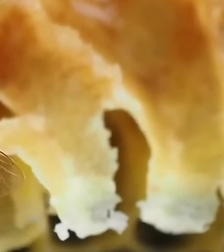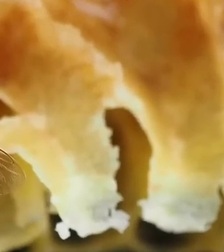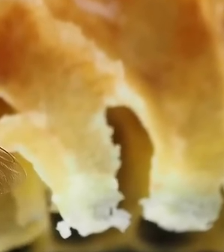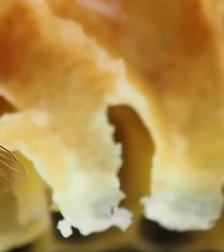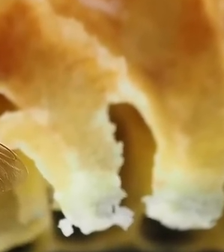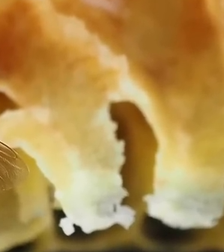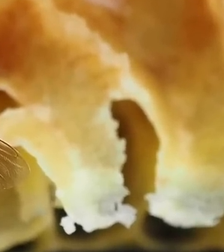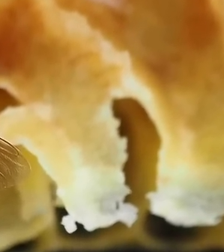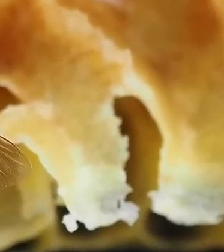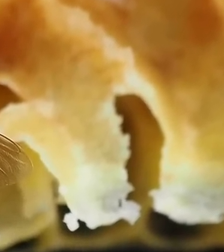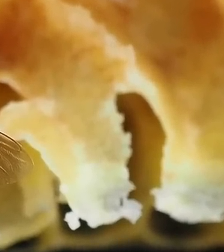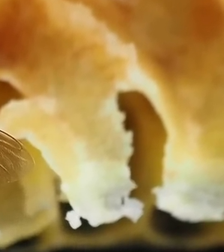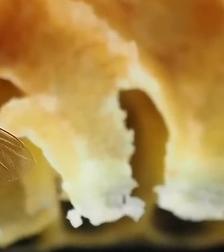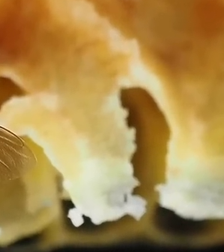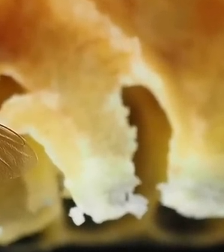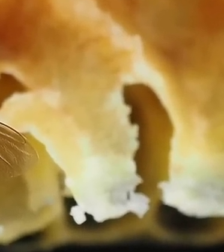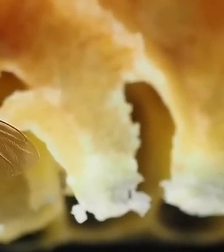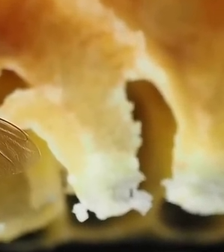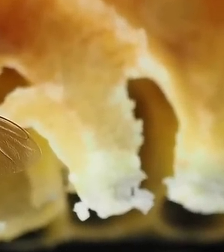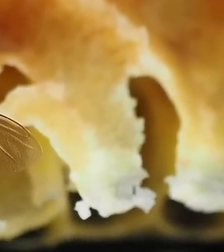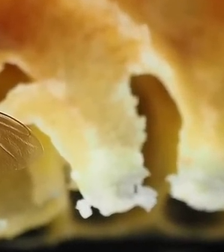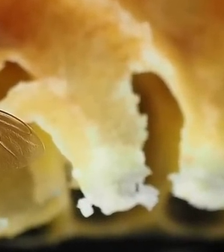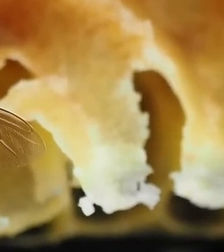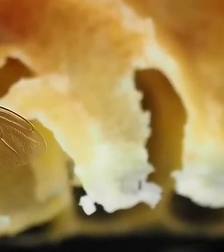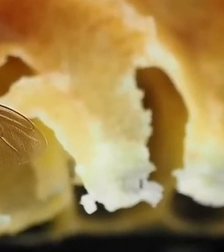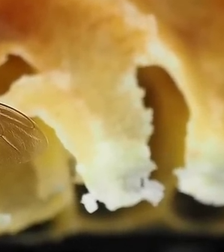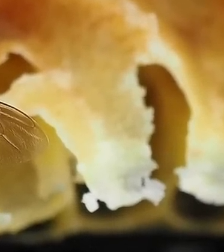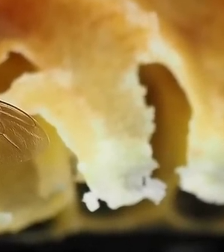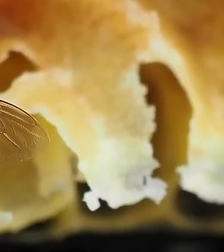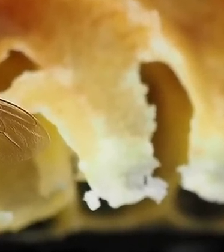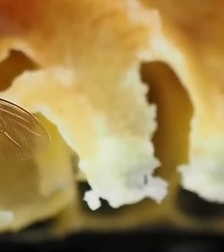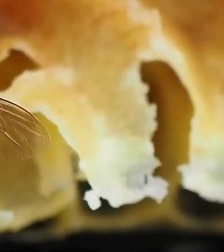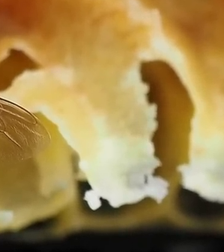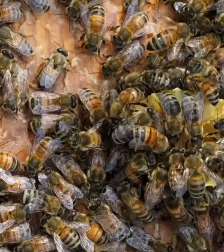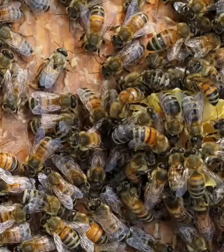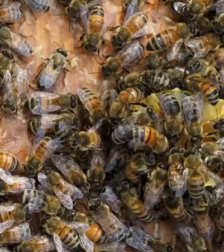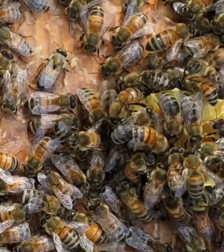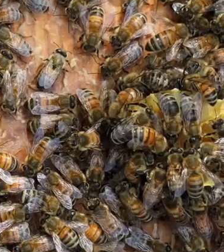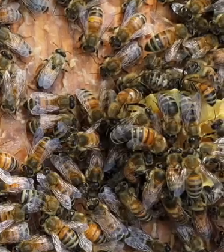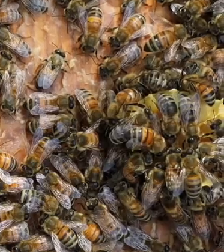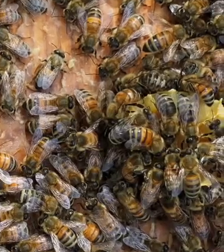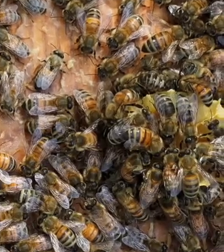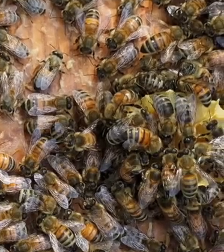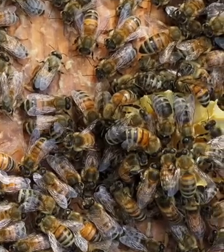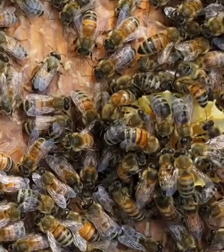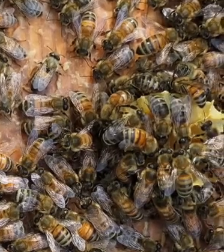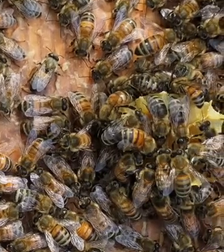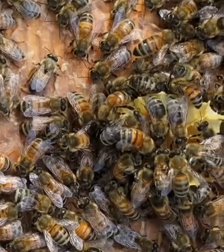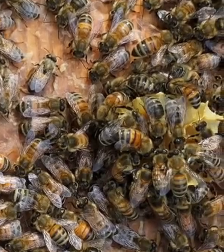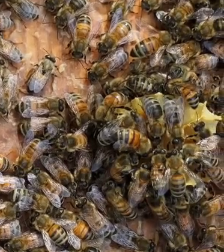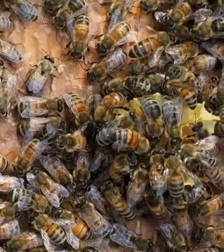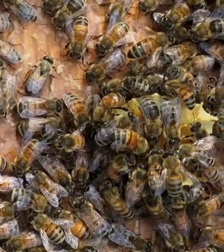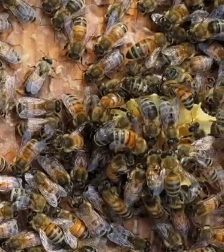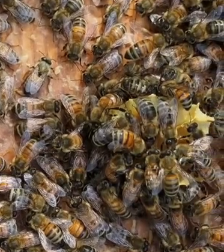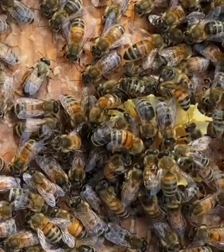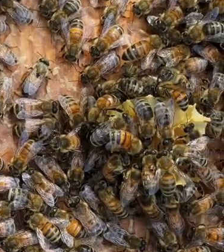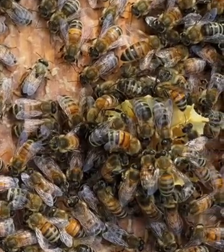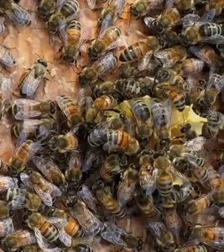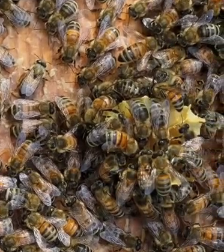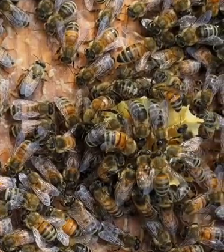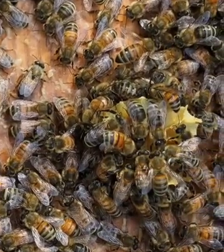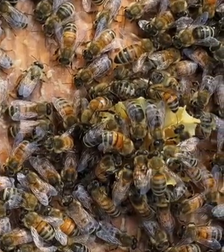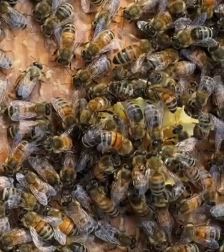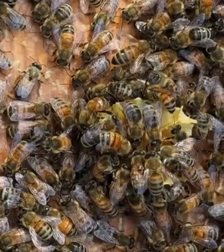support for hives from neighboring provinces in Saskatchewan and in BC